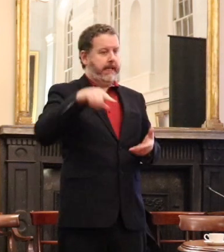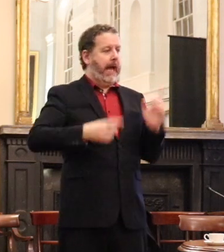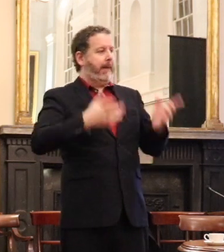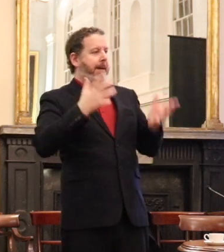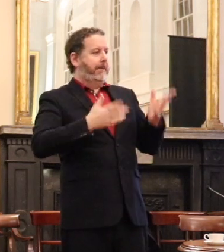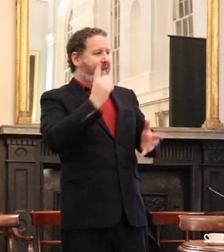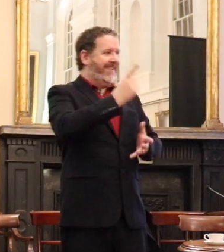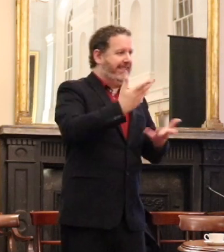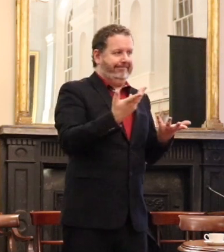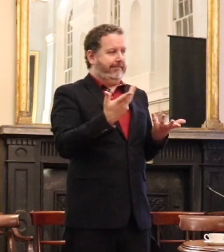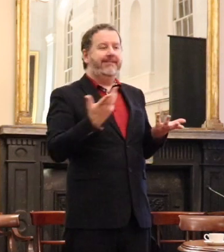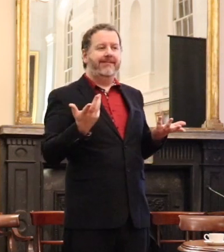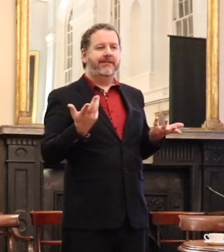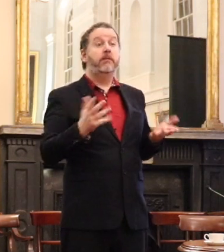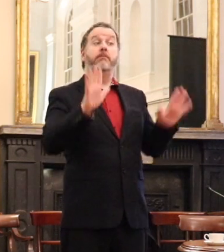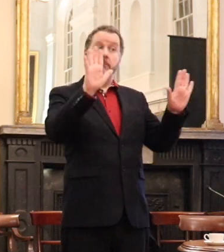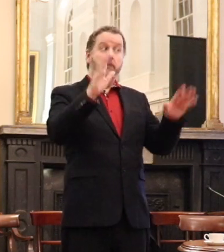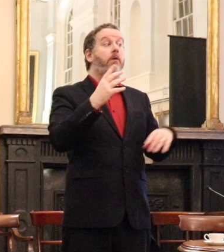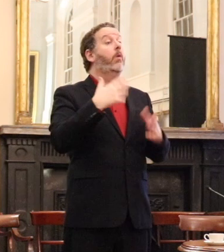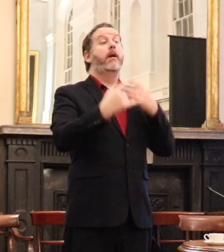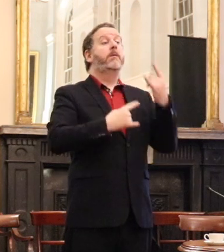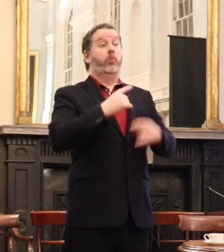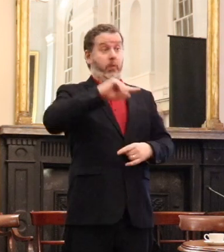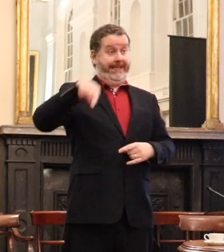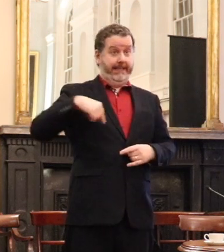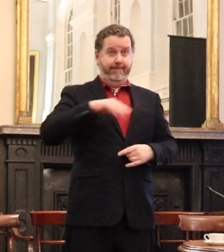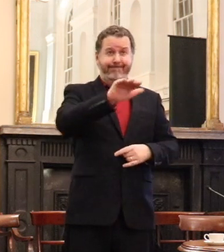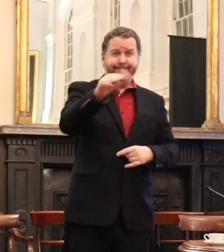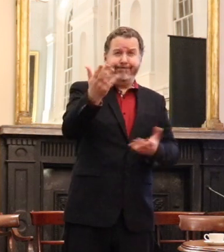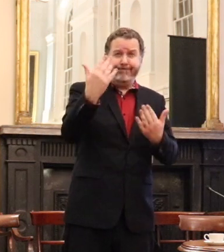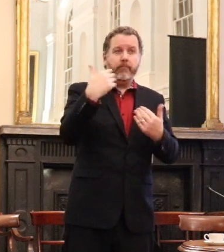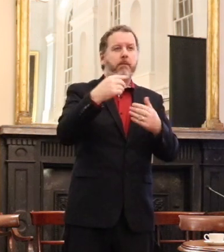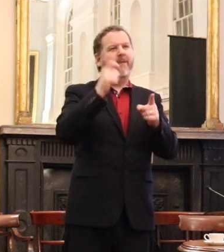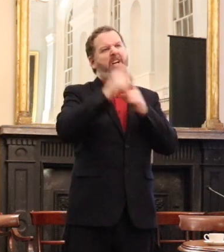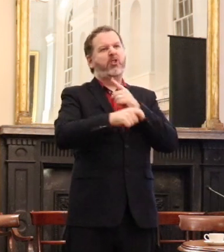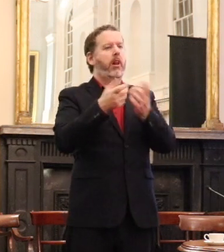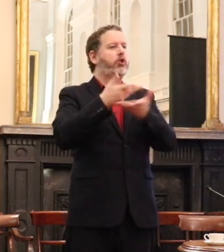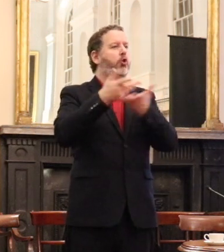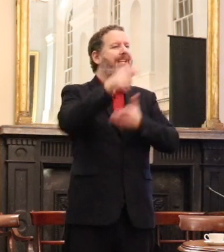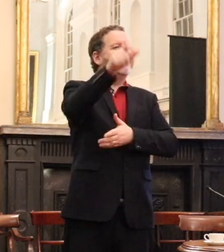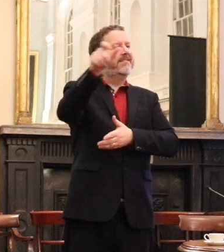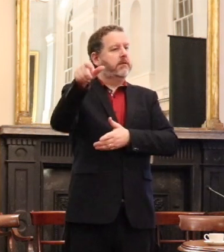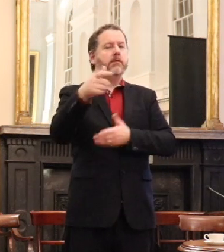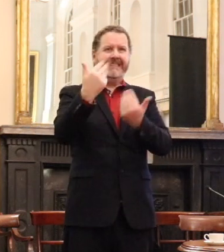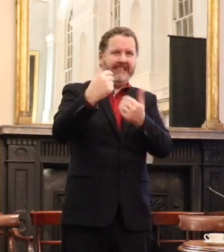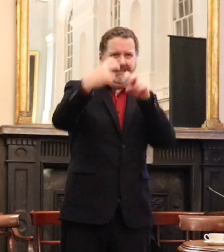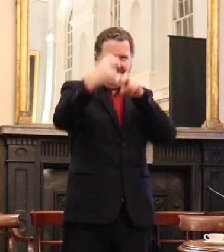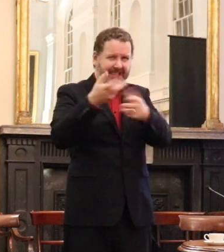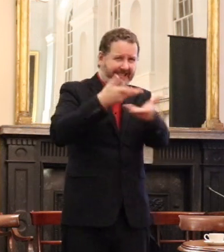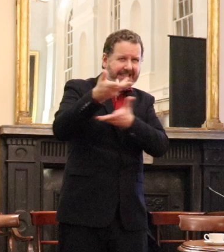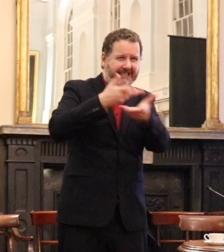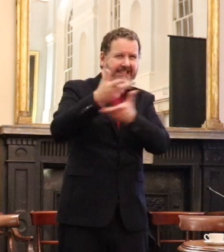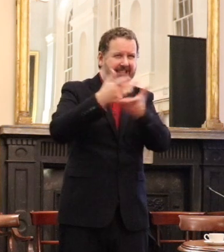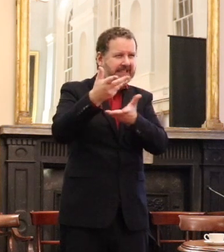would like to emphasize here is we sat down with professional consultants in an attack in the 1990s